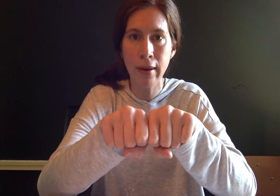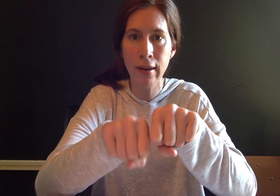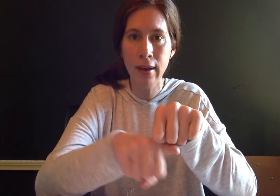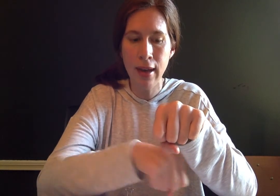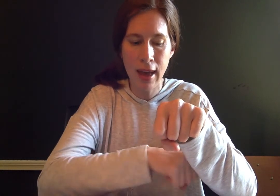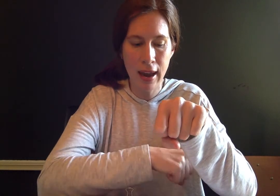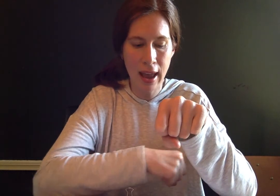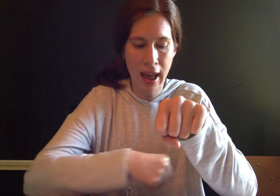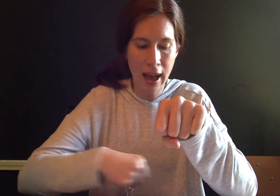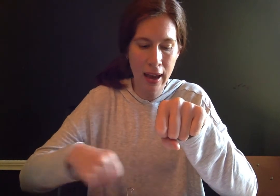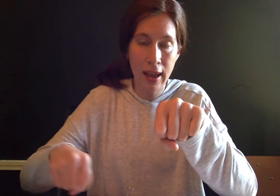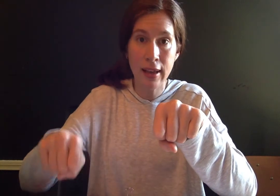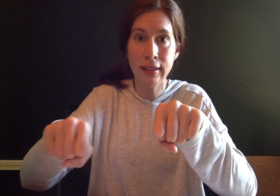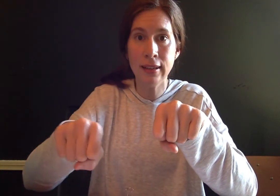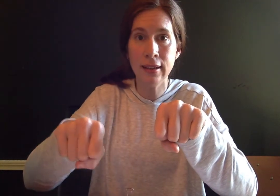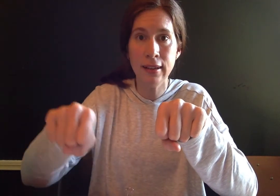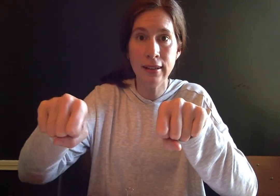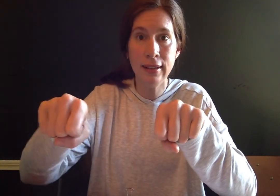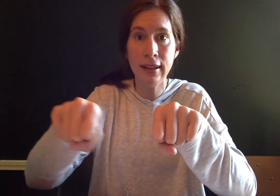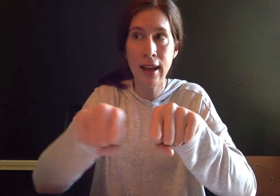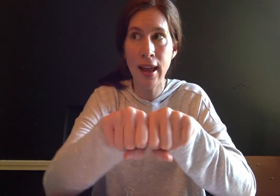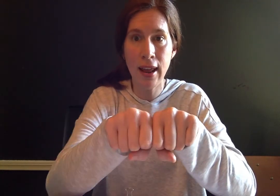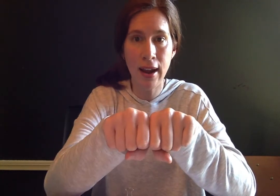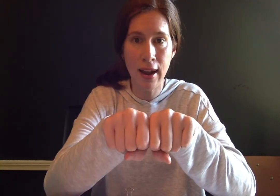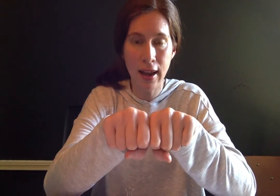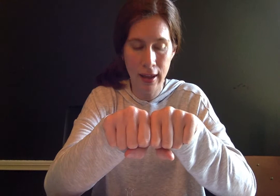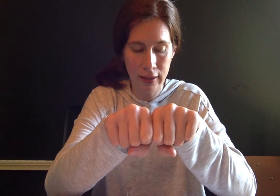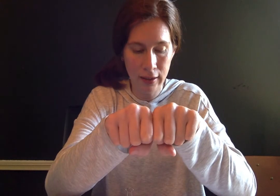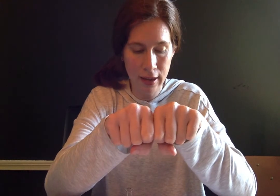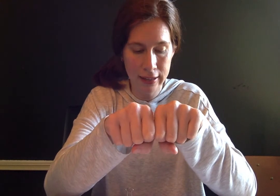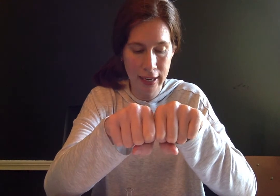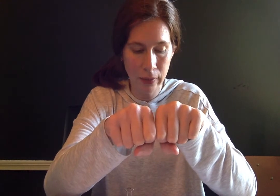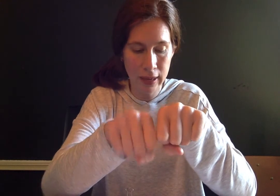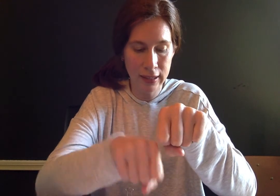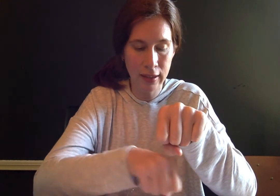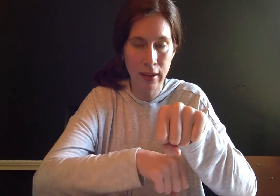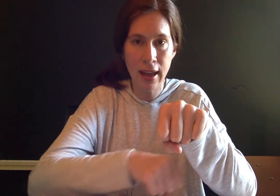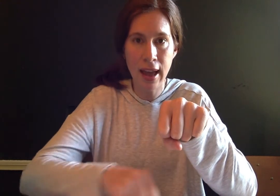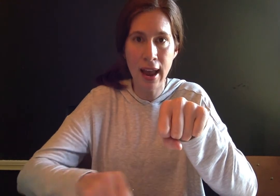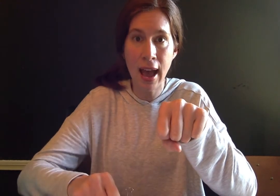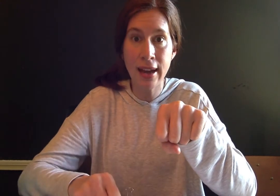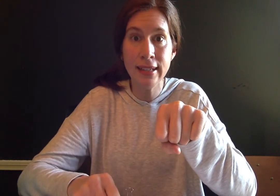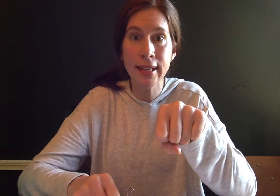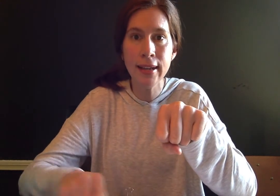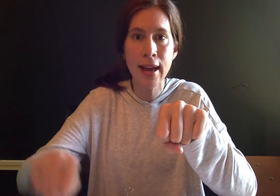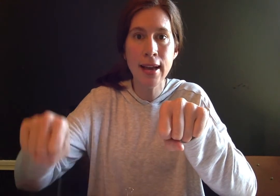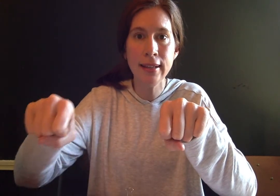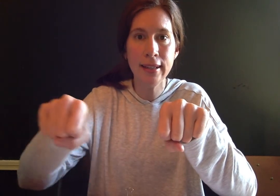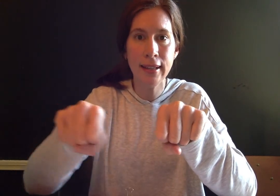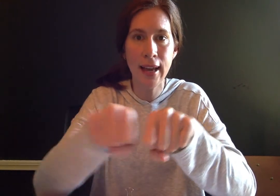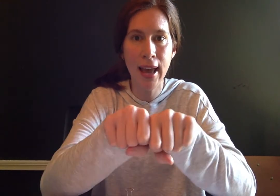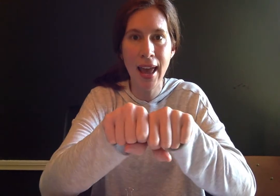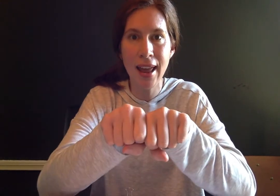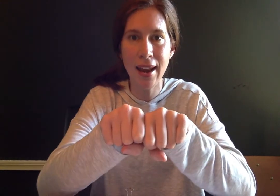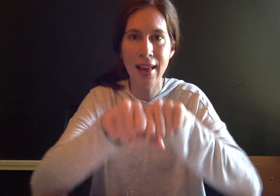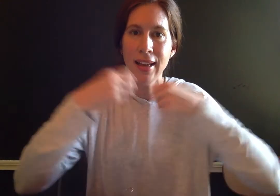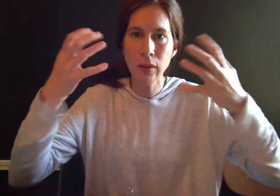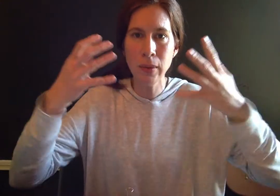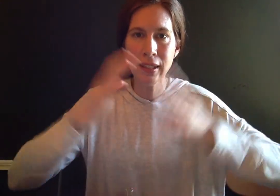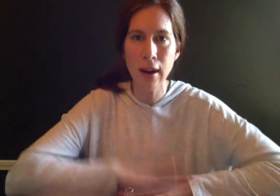and add den good take away d and add ten that's what we started